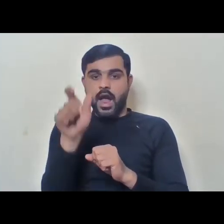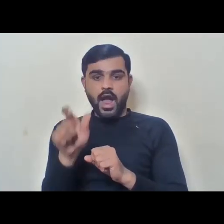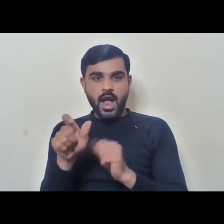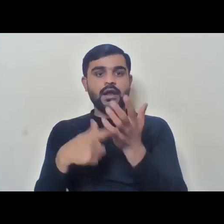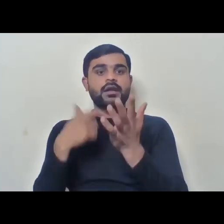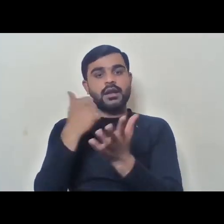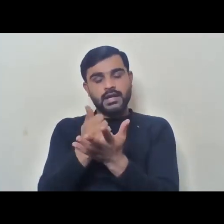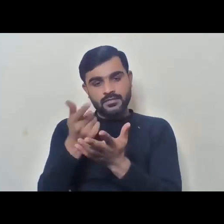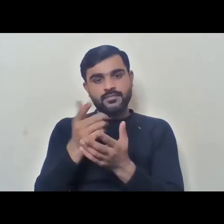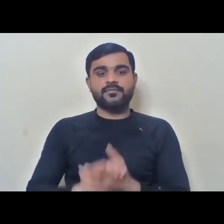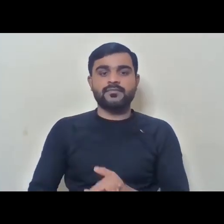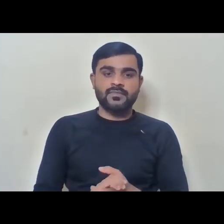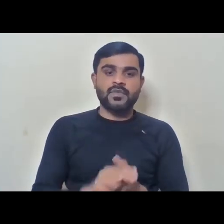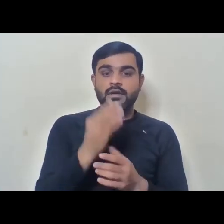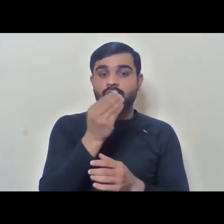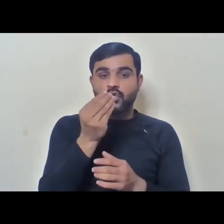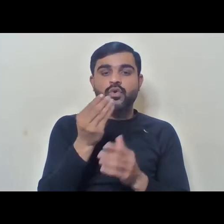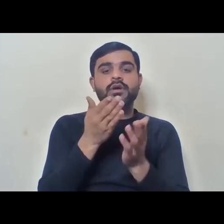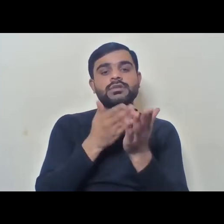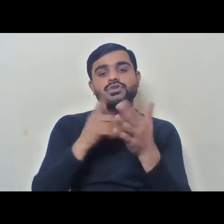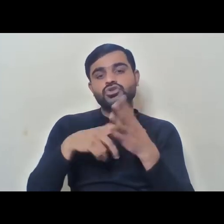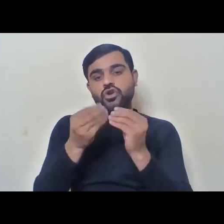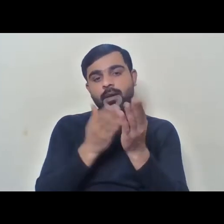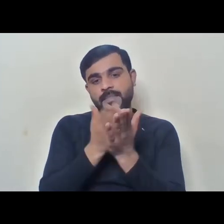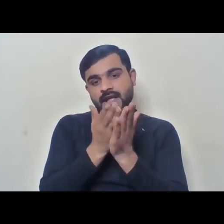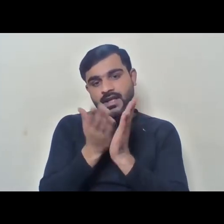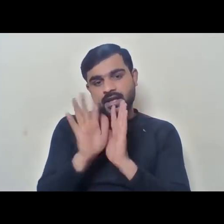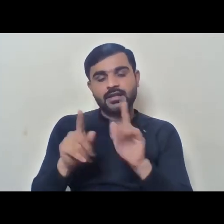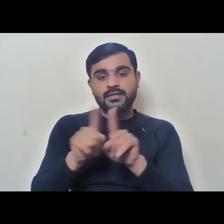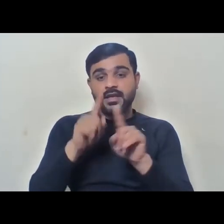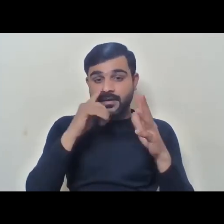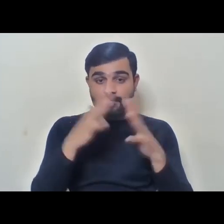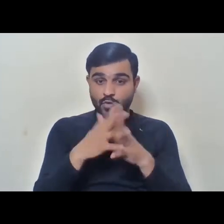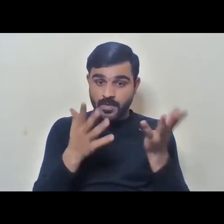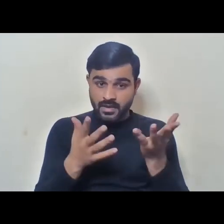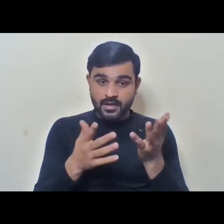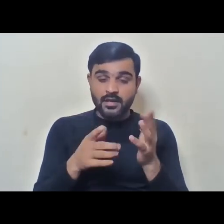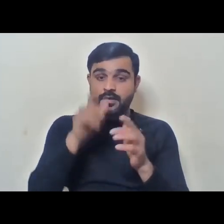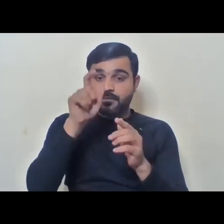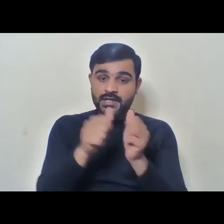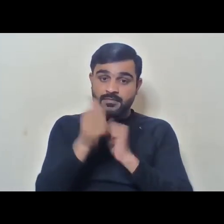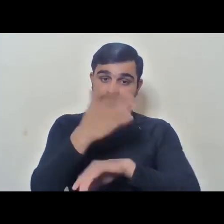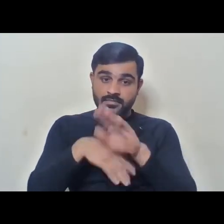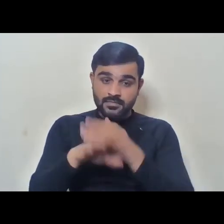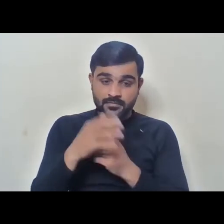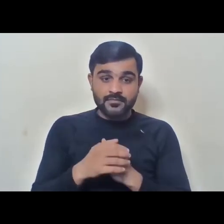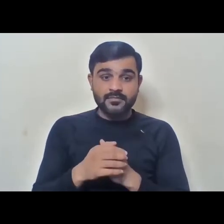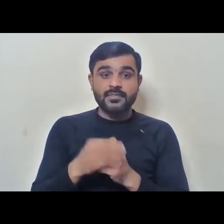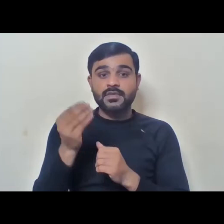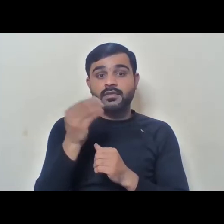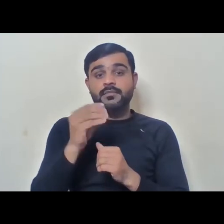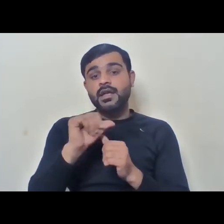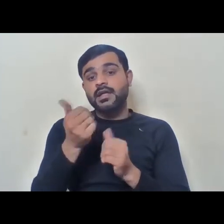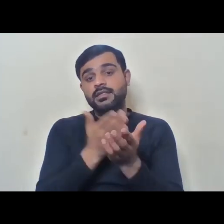And some categories like for women, for persons with disabilities and some other